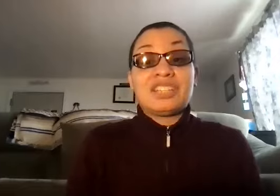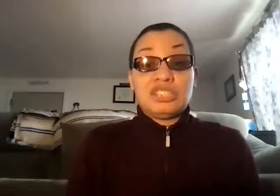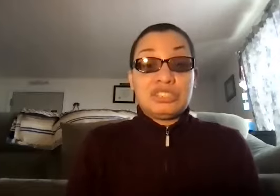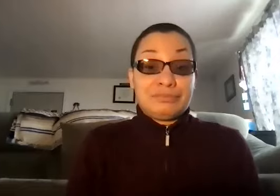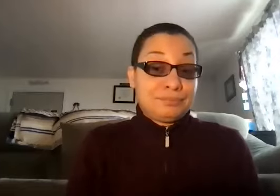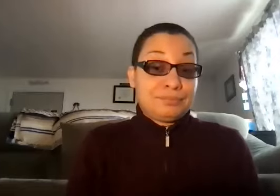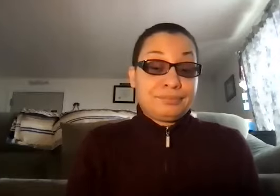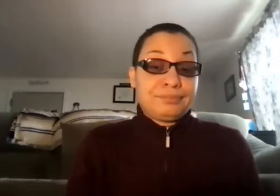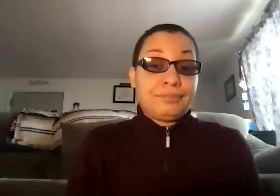Alert.